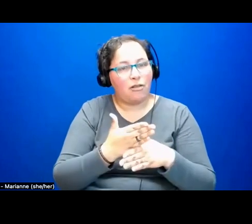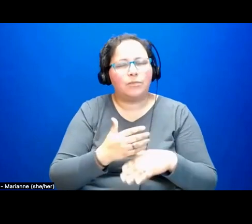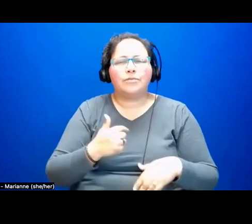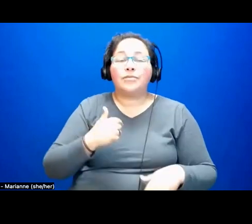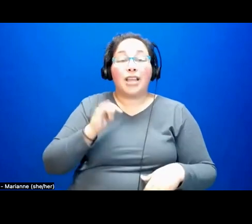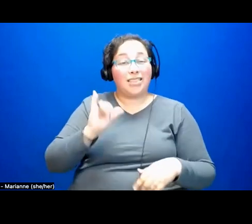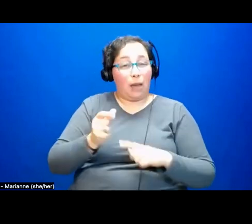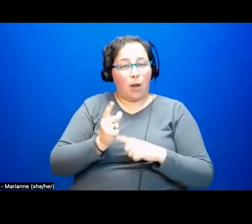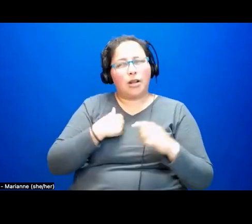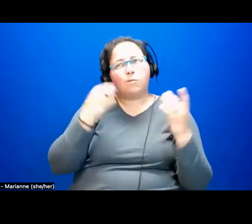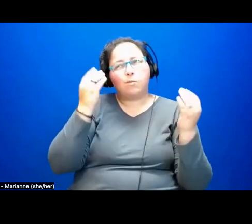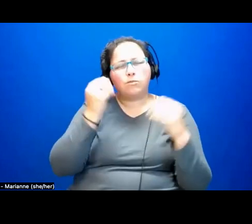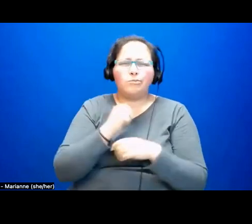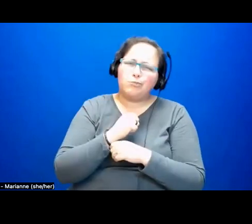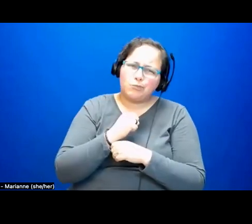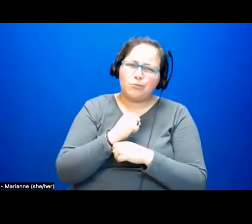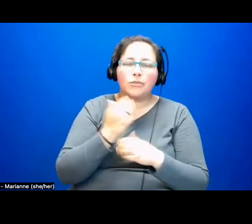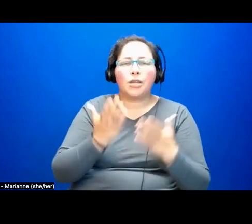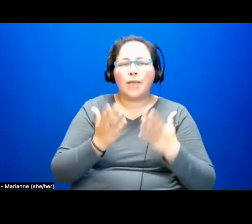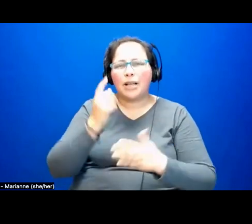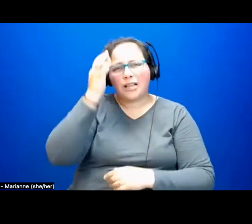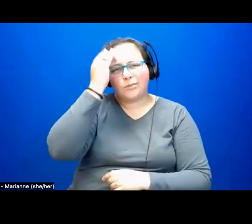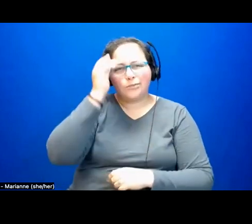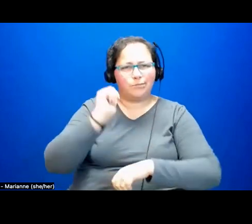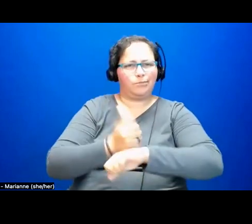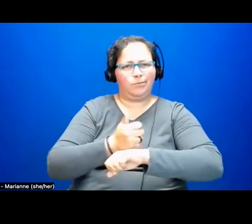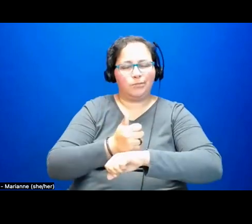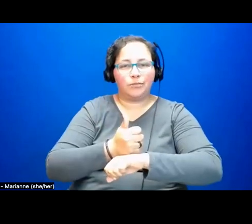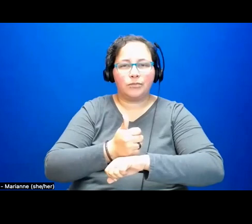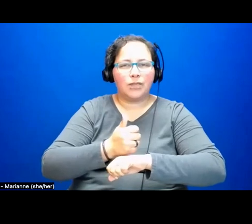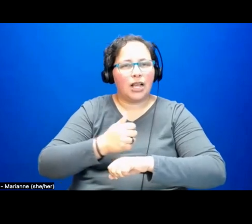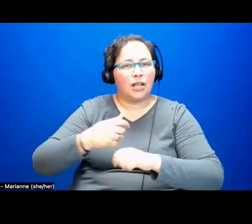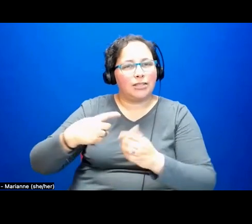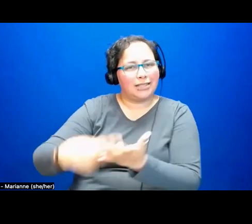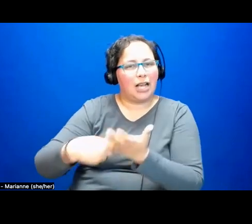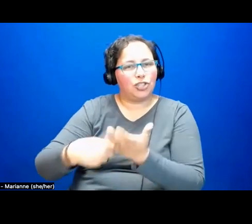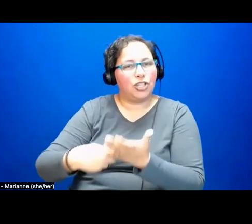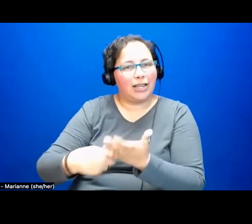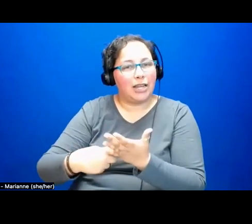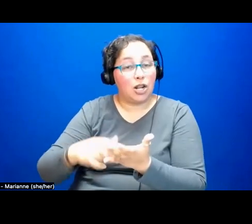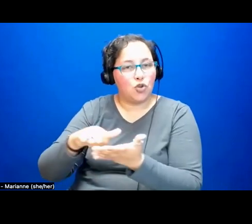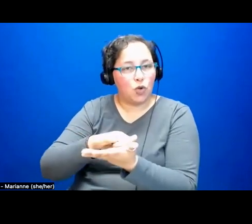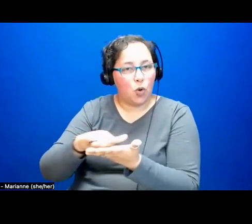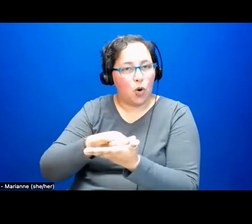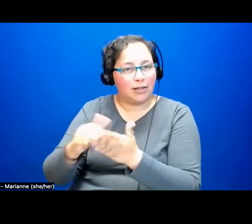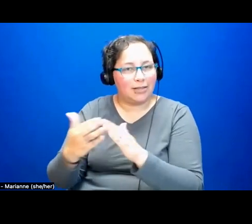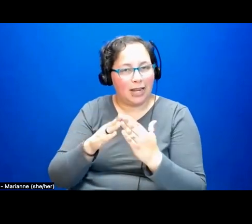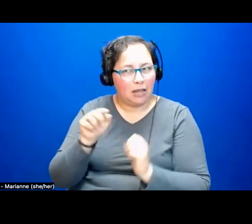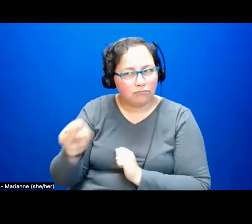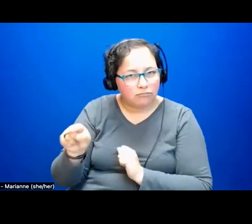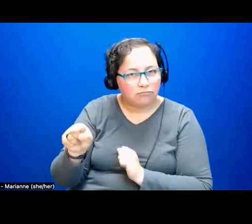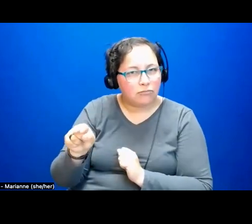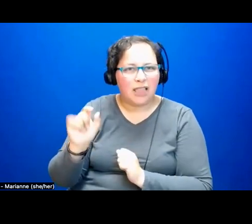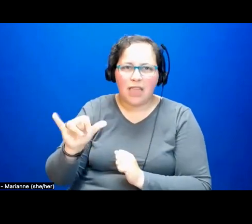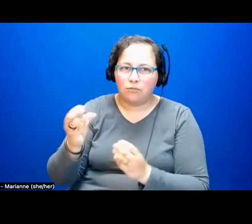about making an argument about the capital of capitalism, New York City, and the